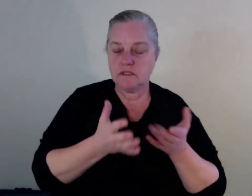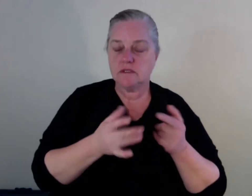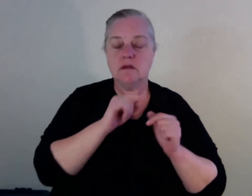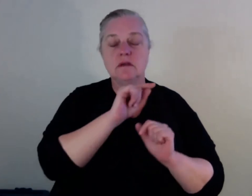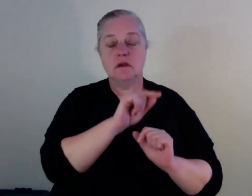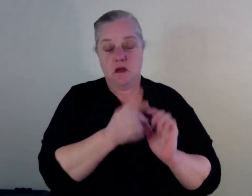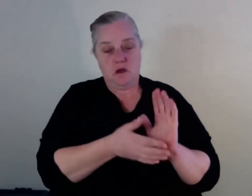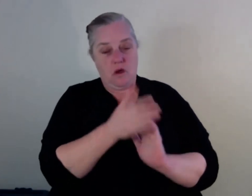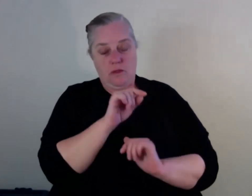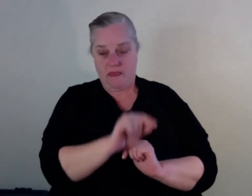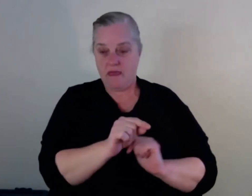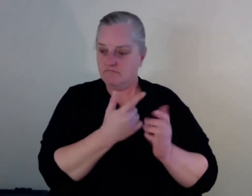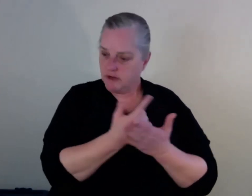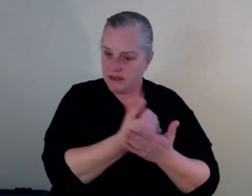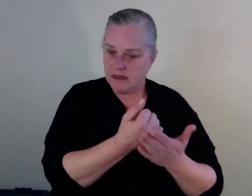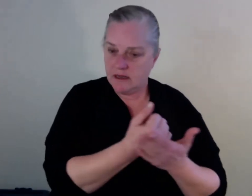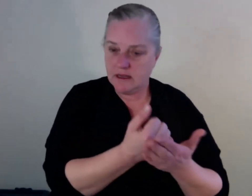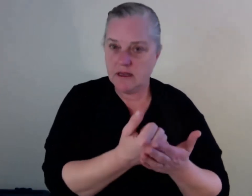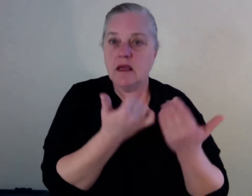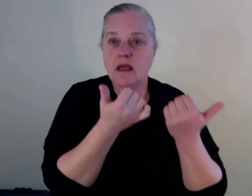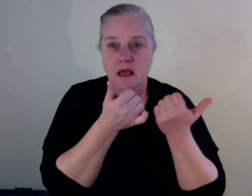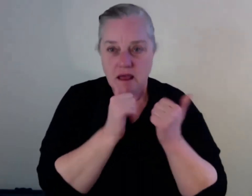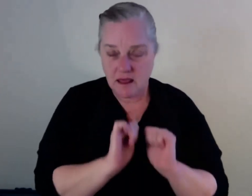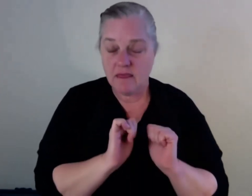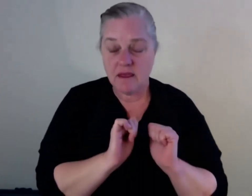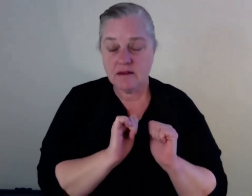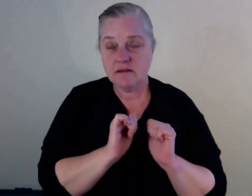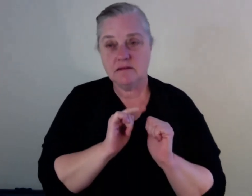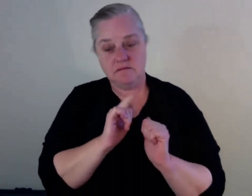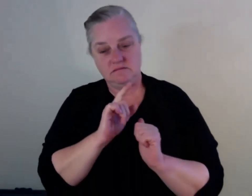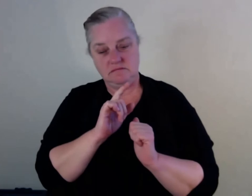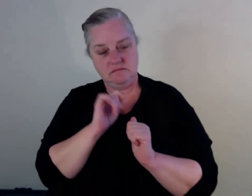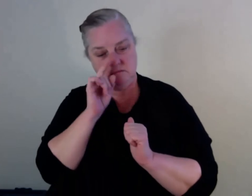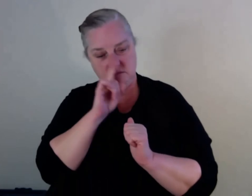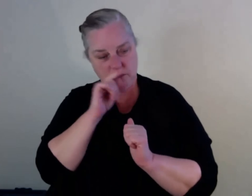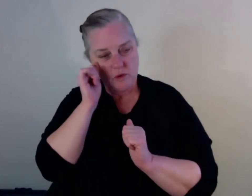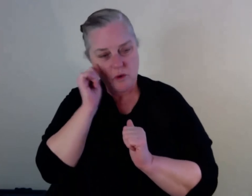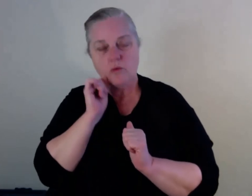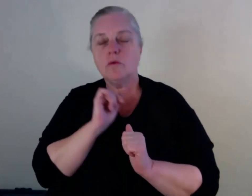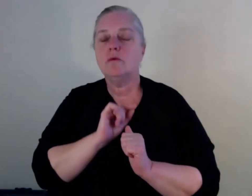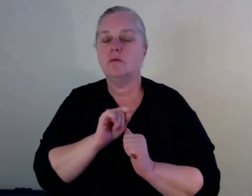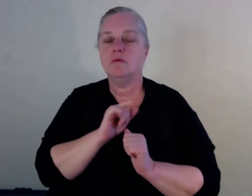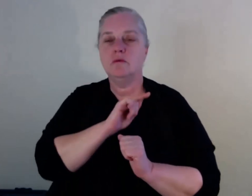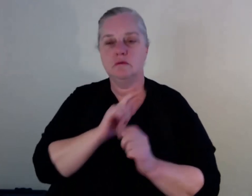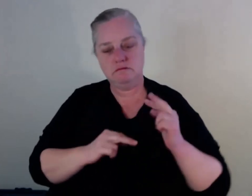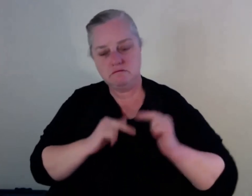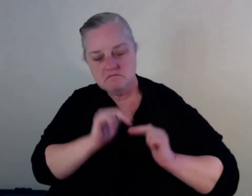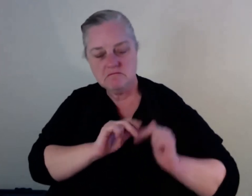contact with people who are desperate, who need help and have a, have a bit of a pathway to get them in, you know, to get their foot in the door and